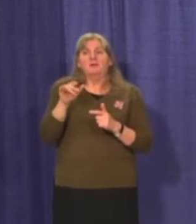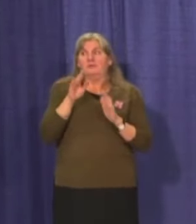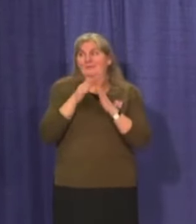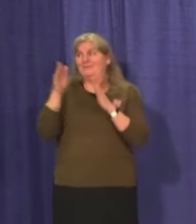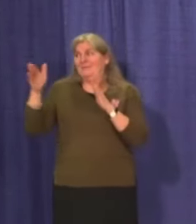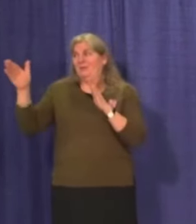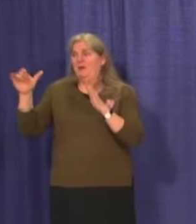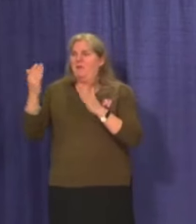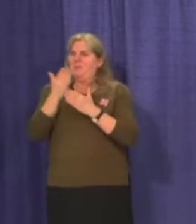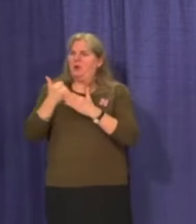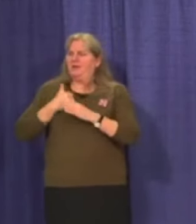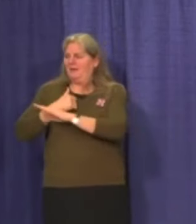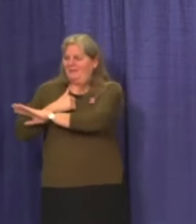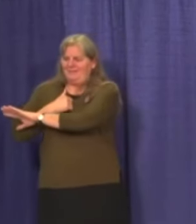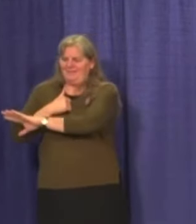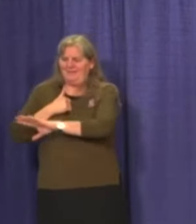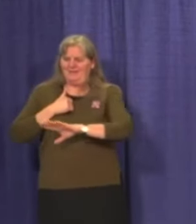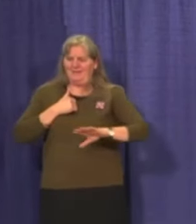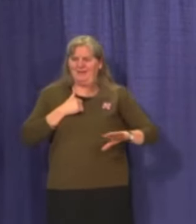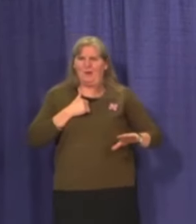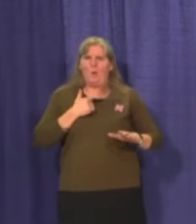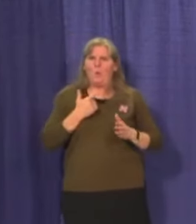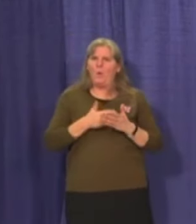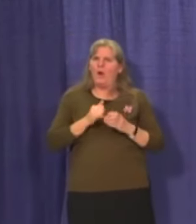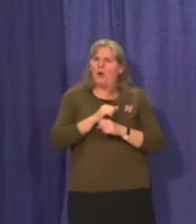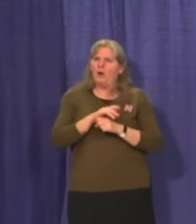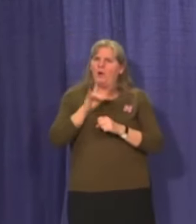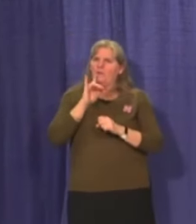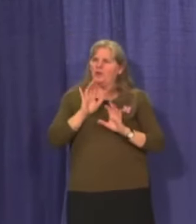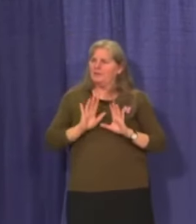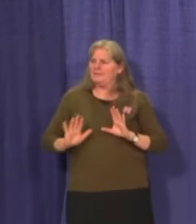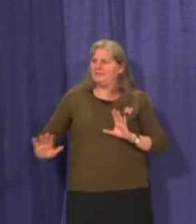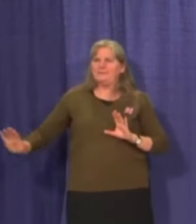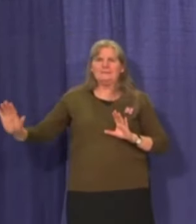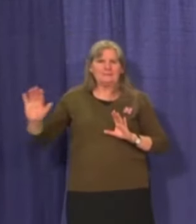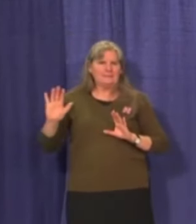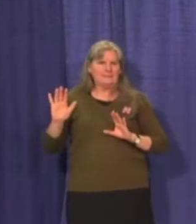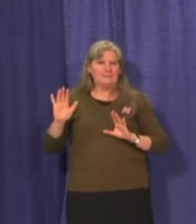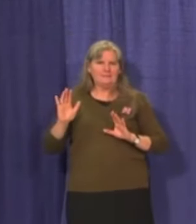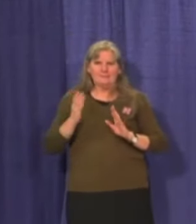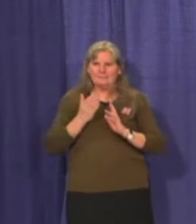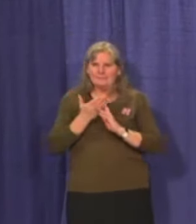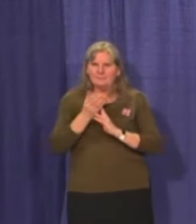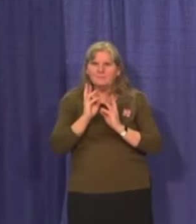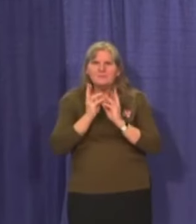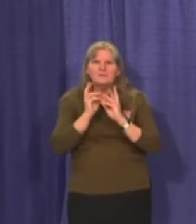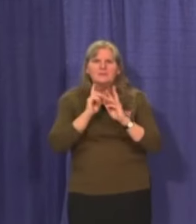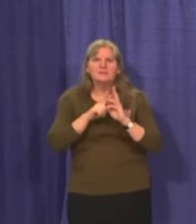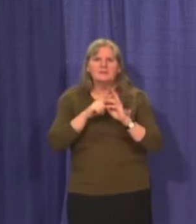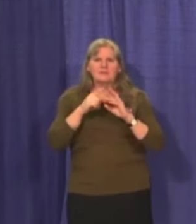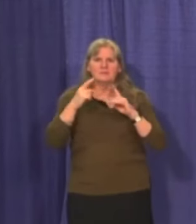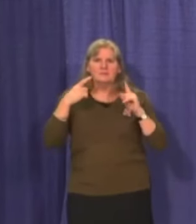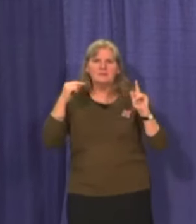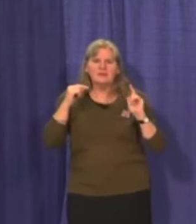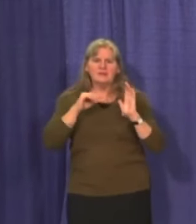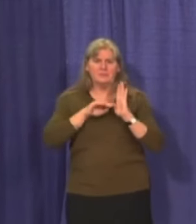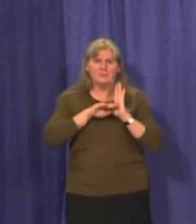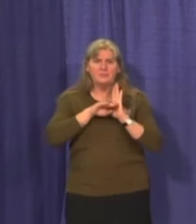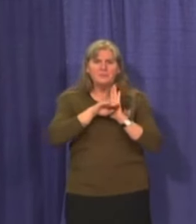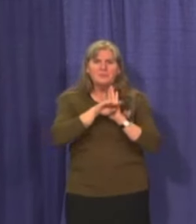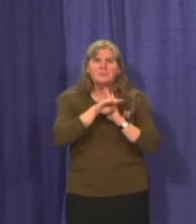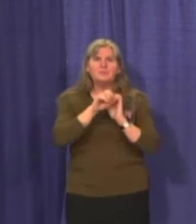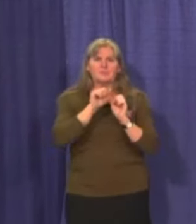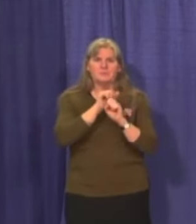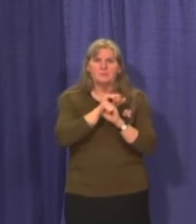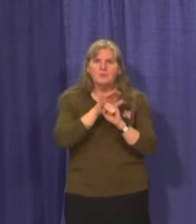in the rest of Canada. You know, what is the state of COVID activity? Have we gotten through the winter? Are we at a reasonable state? What is the role as a